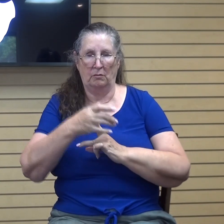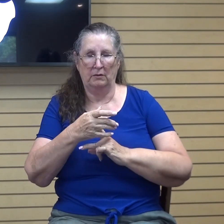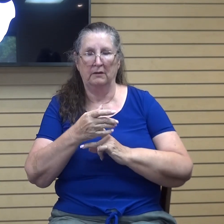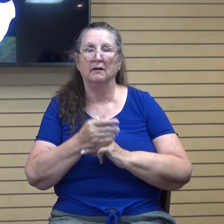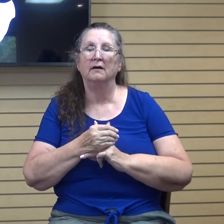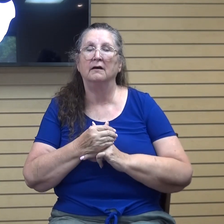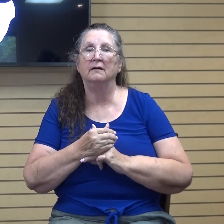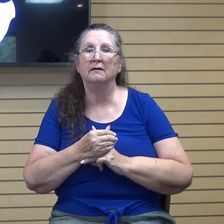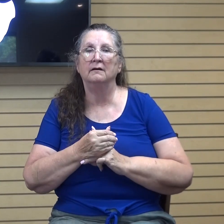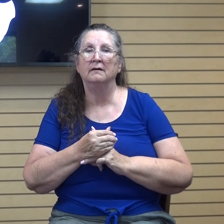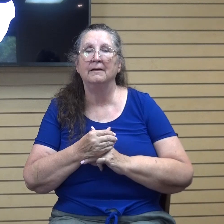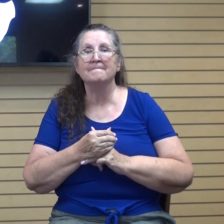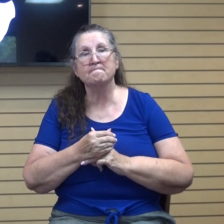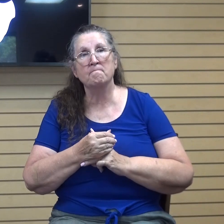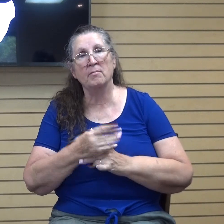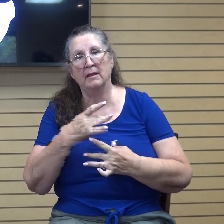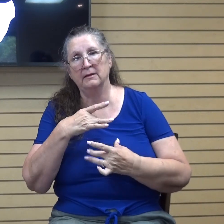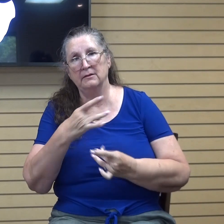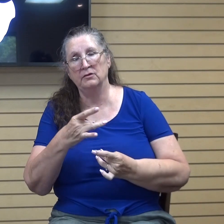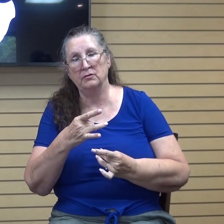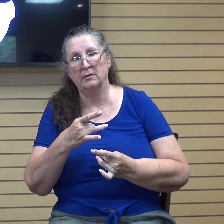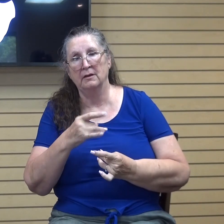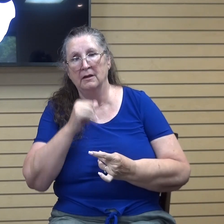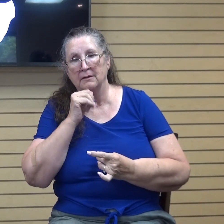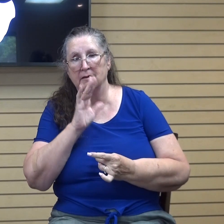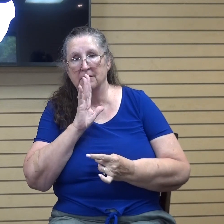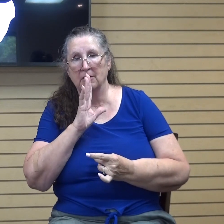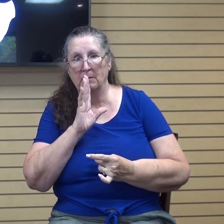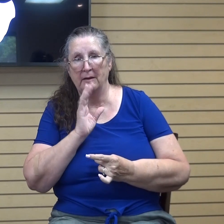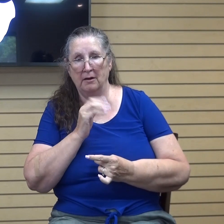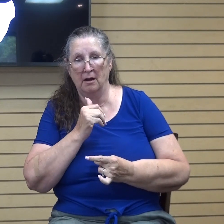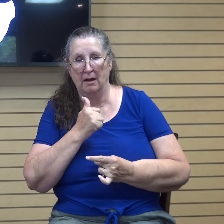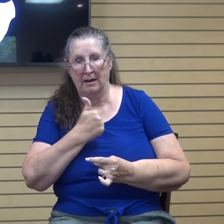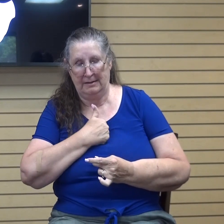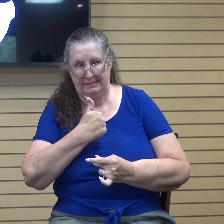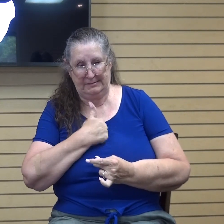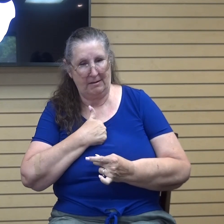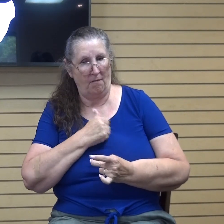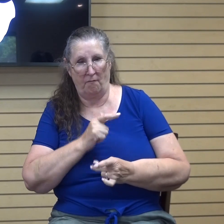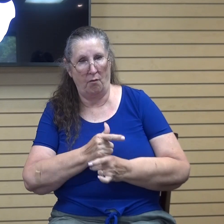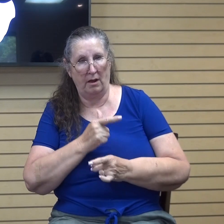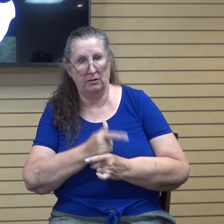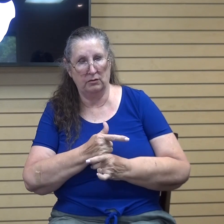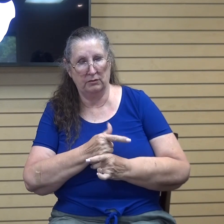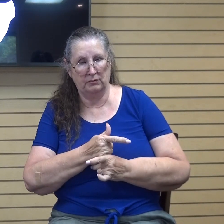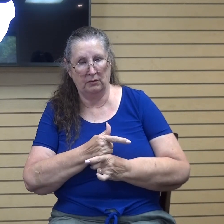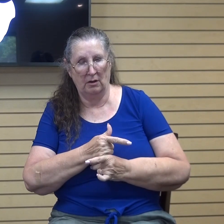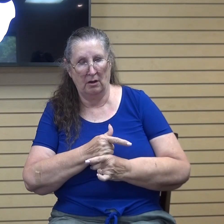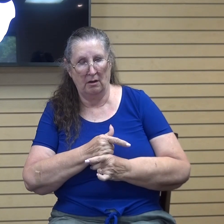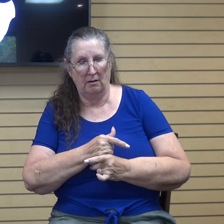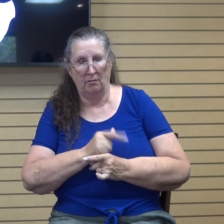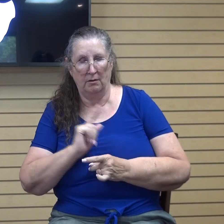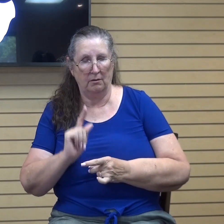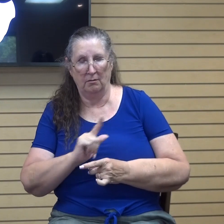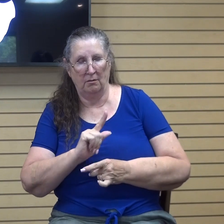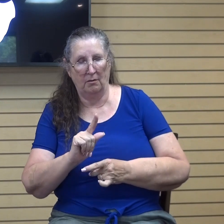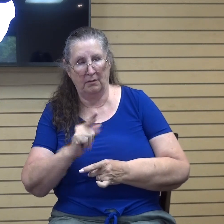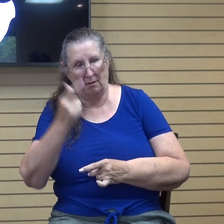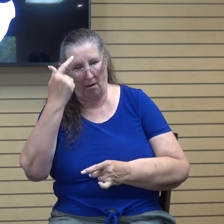it's interesting to note here, it's not talking about our self-righteousness. We don't go about our day and we think, oh, since I'm